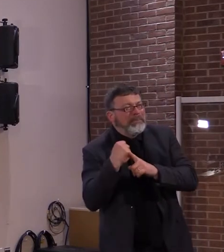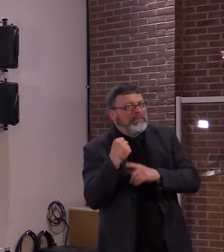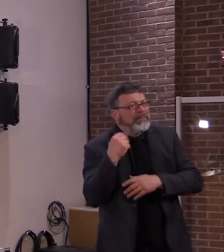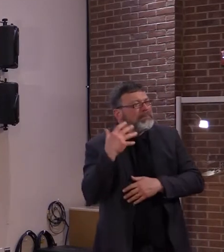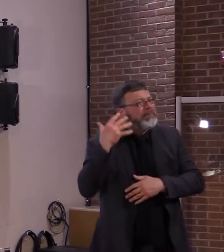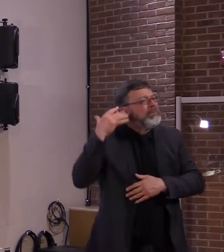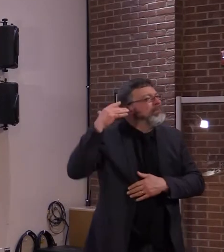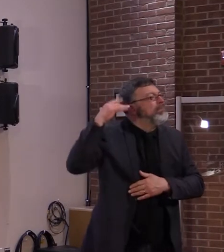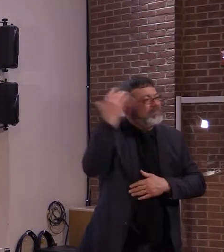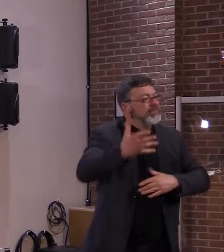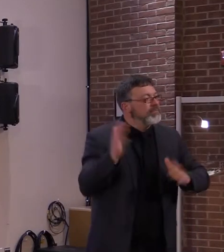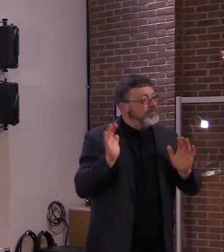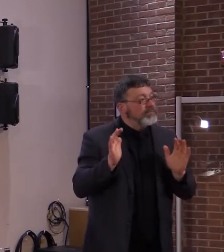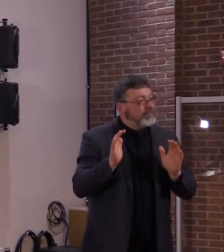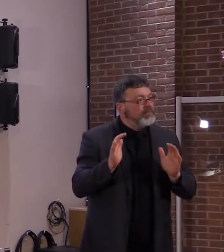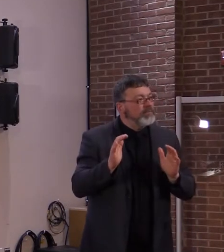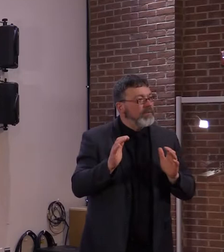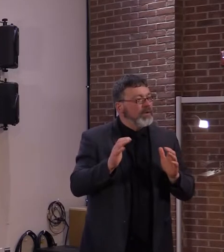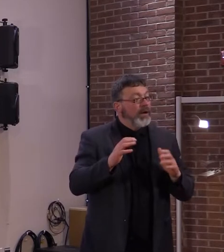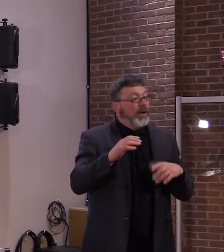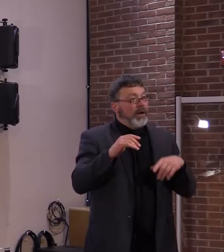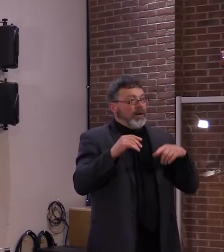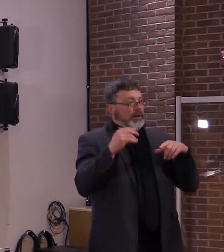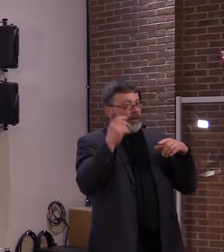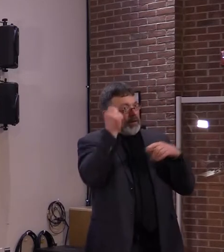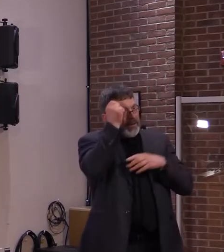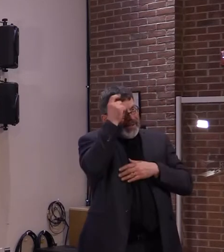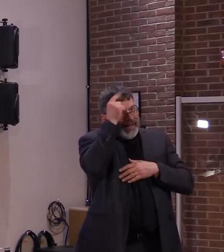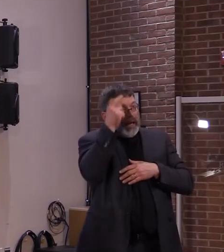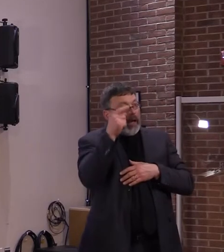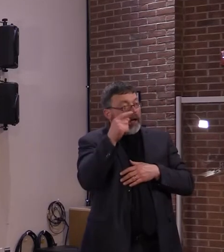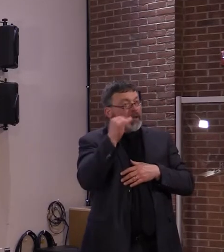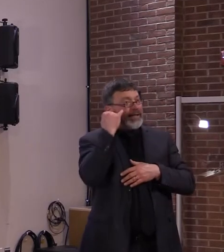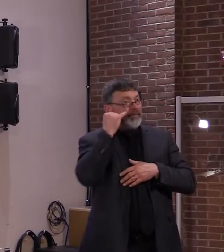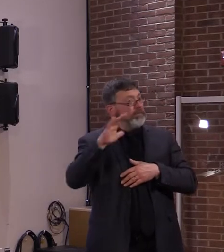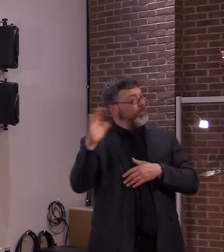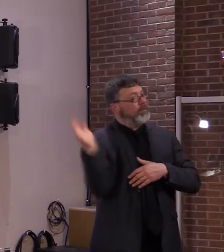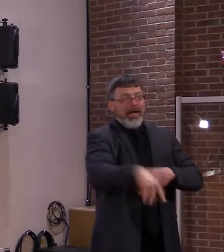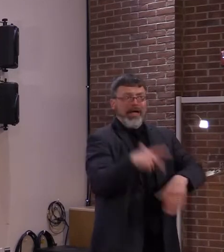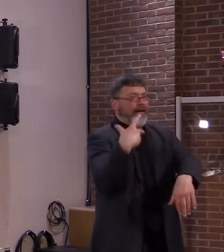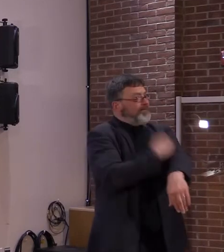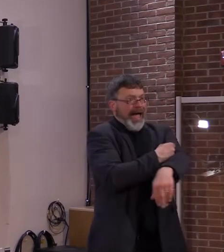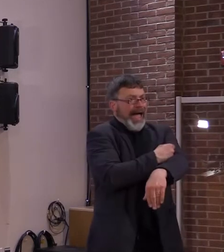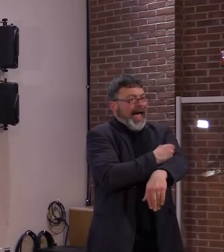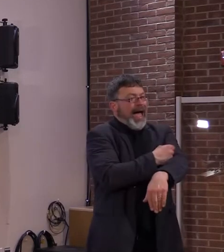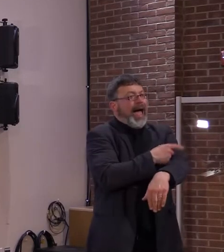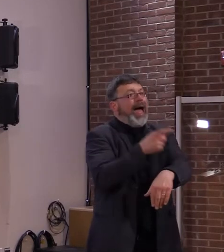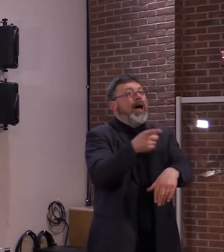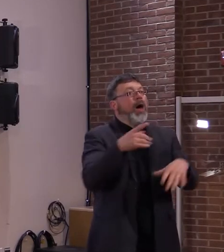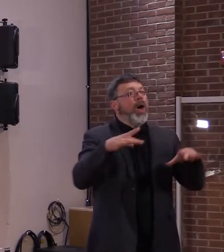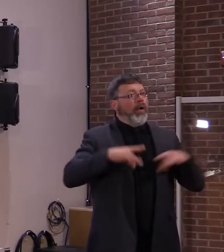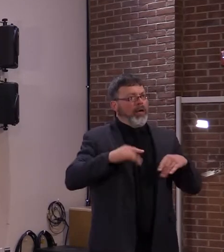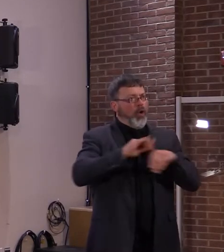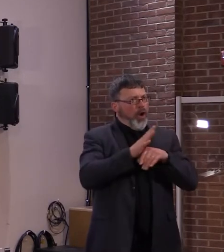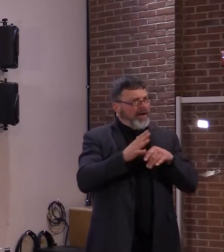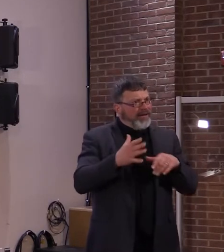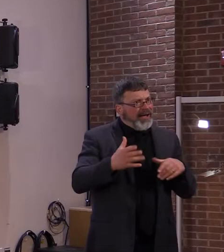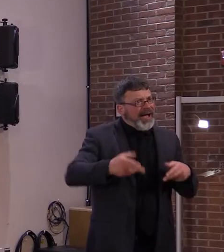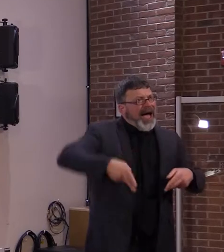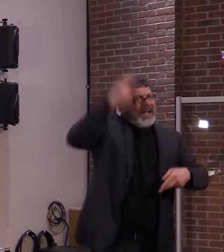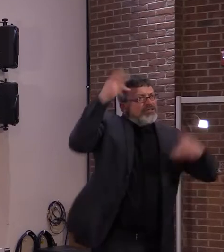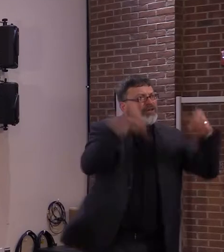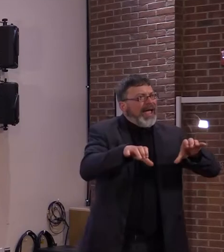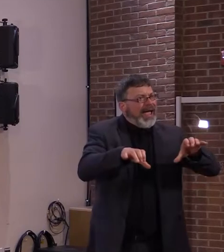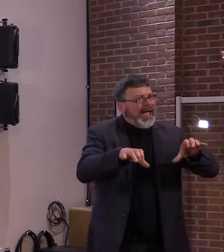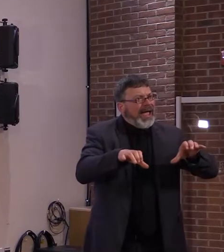much, much greater. We know that this one-dose vaccine is especially helpful in bringing protection against the